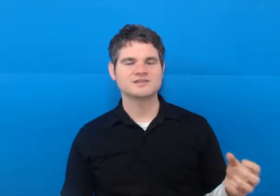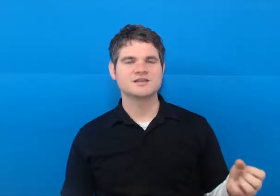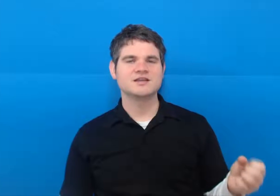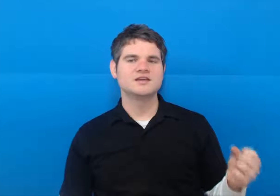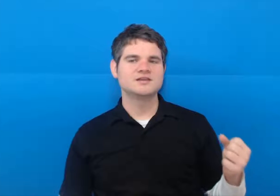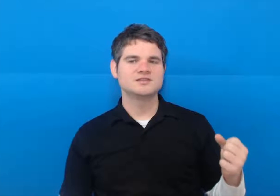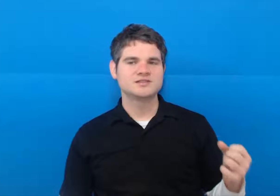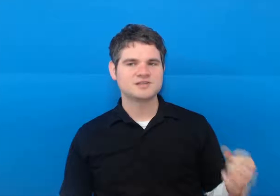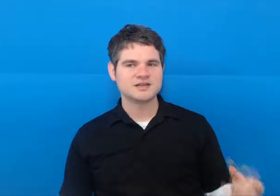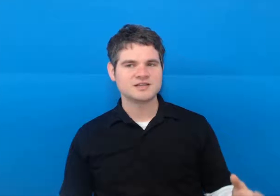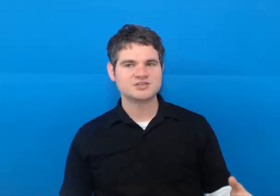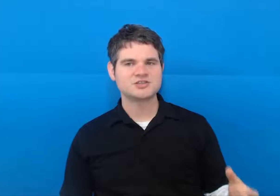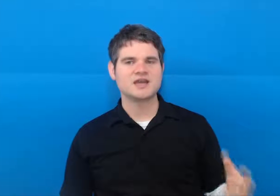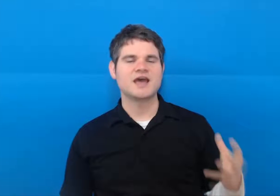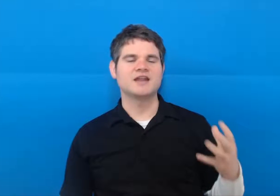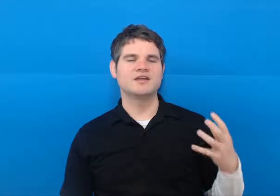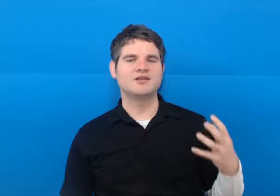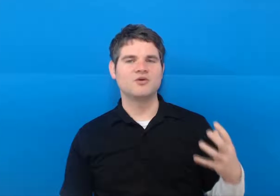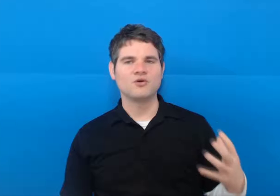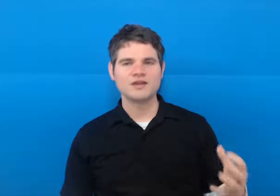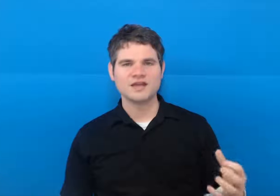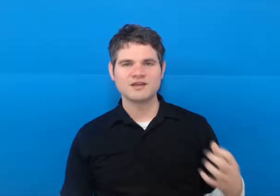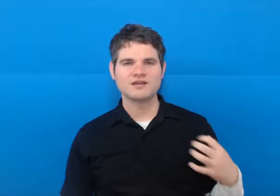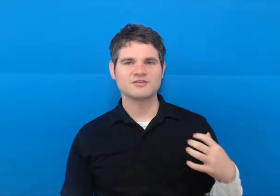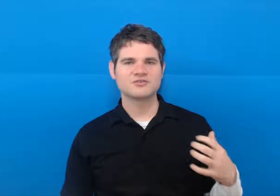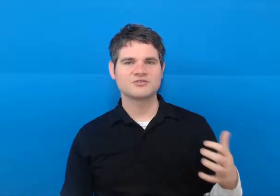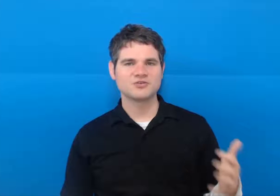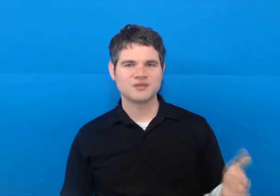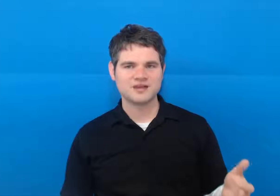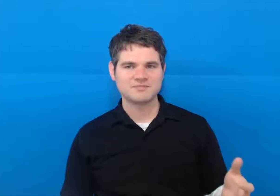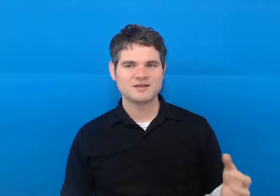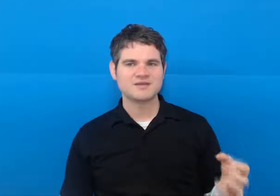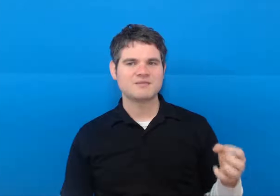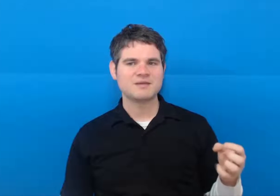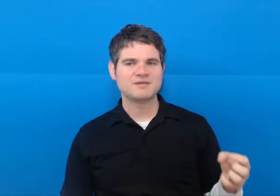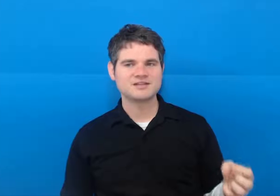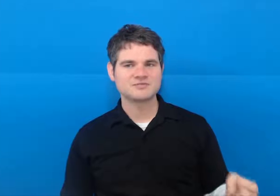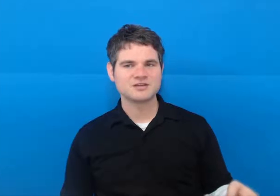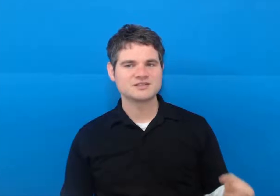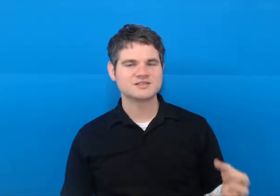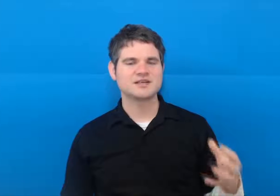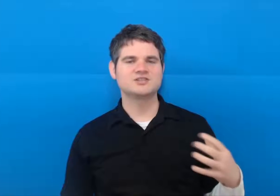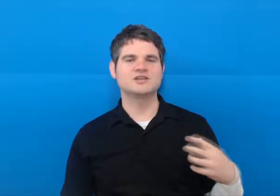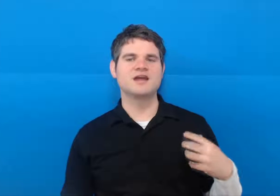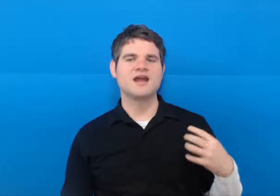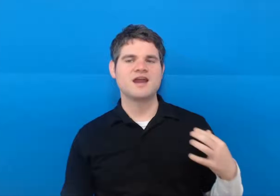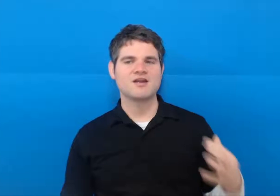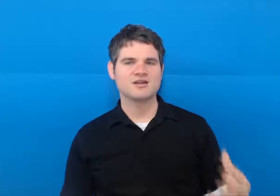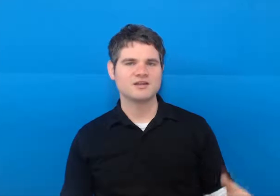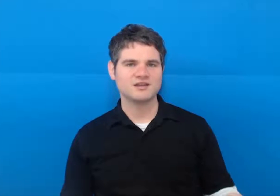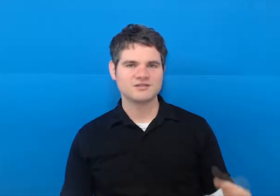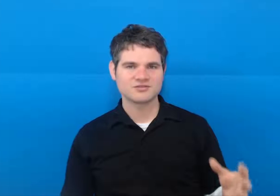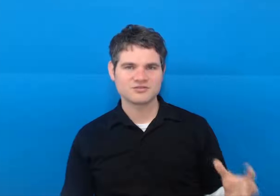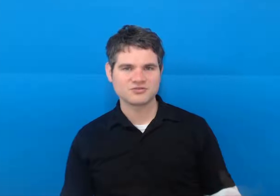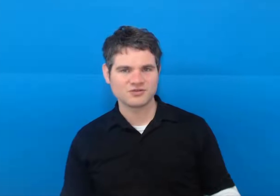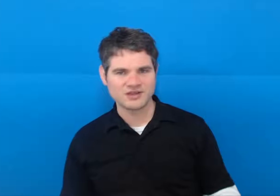such an annoying creep my best friends such an arrogant creep